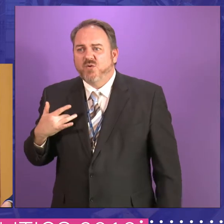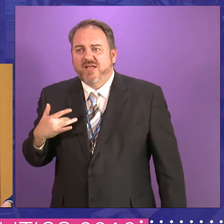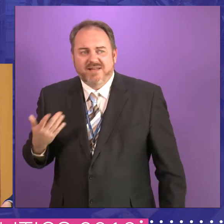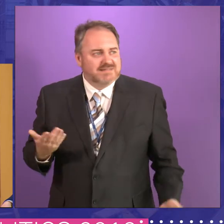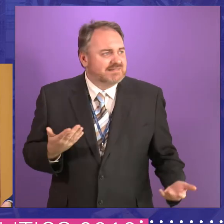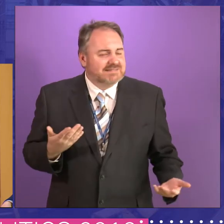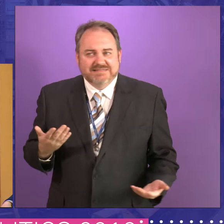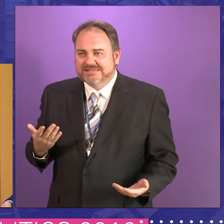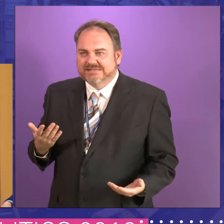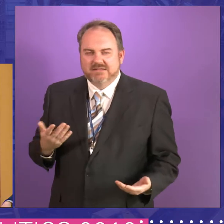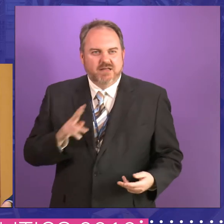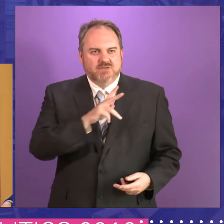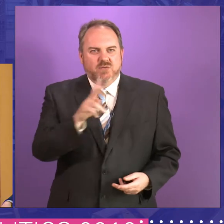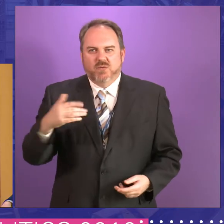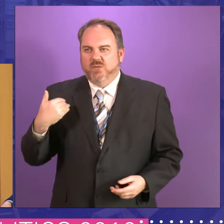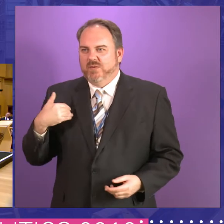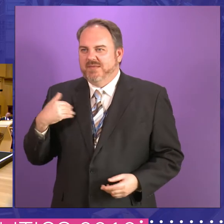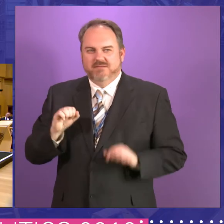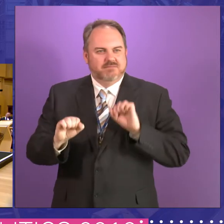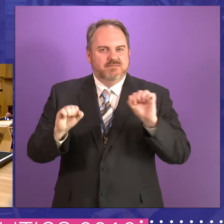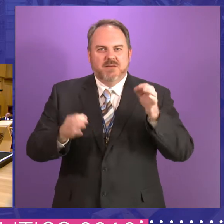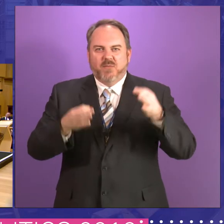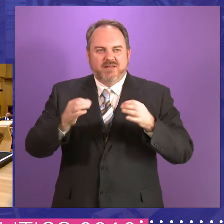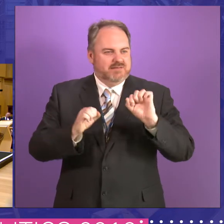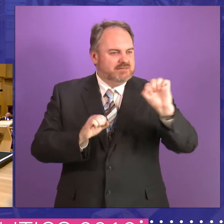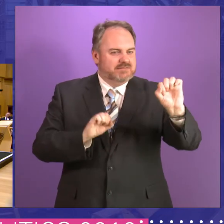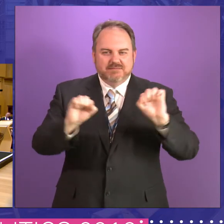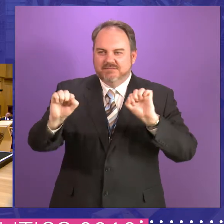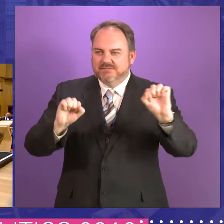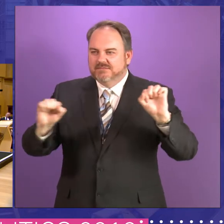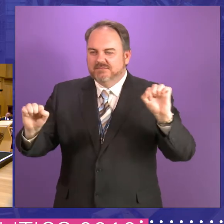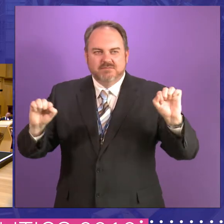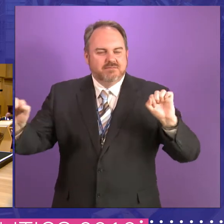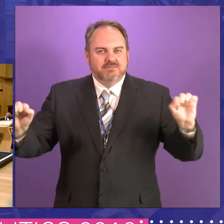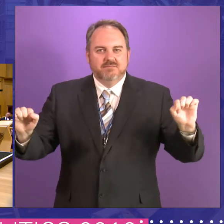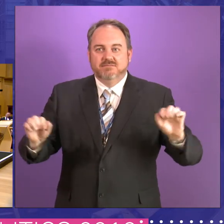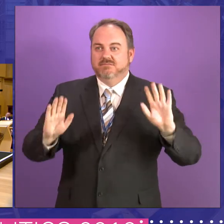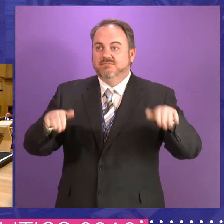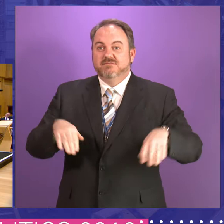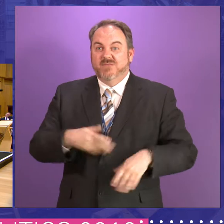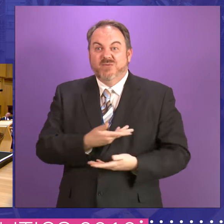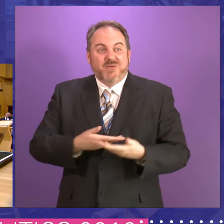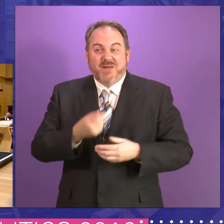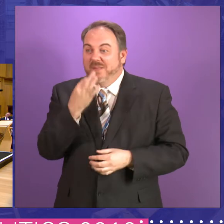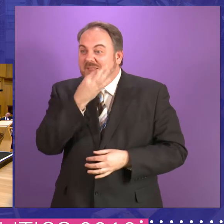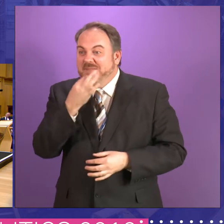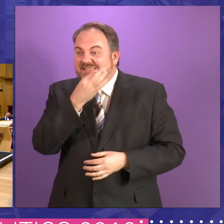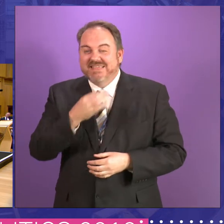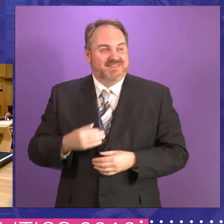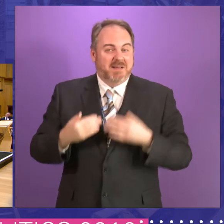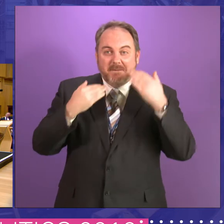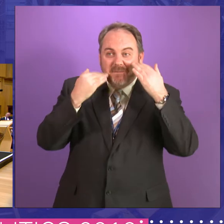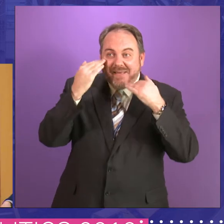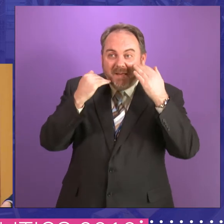And I went in and here were all these ladies of different political background. What were we interested in? I like your lipstick. Where did you get that foundation?